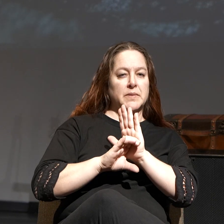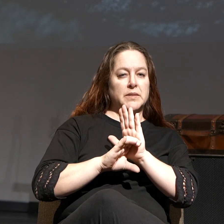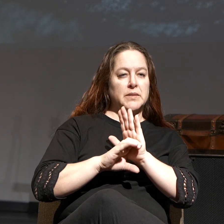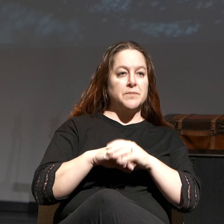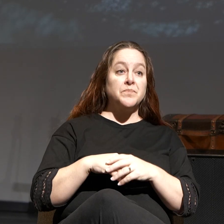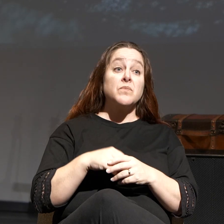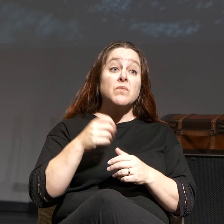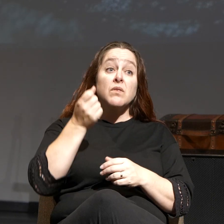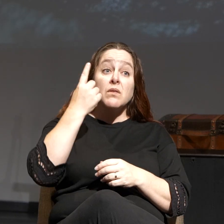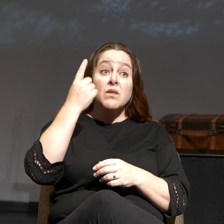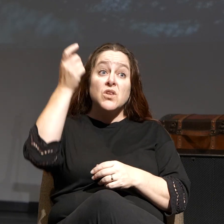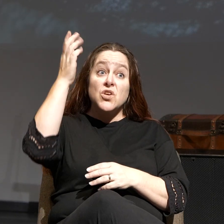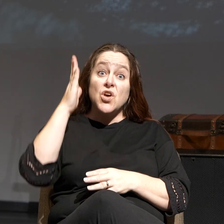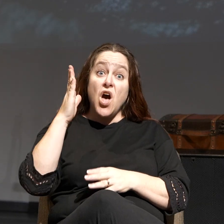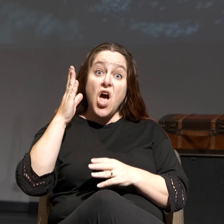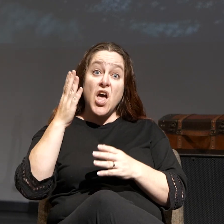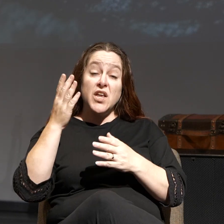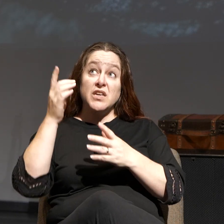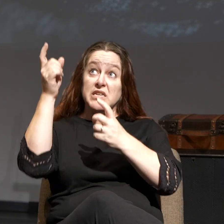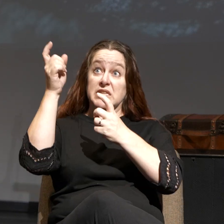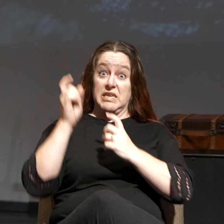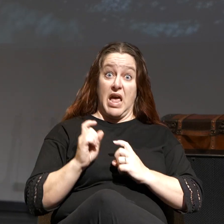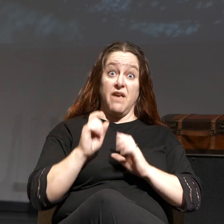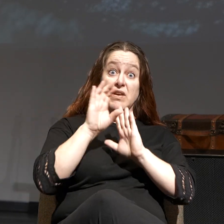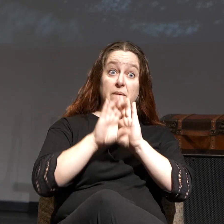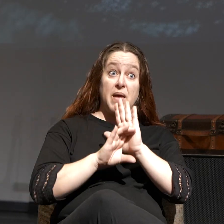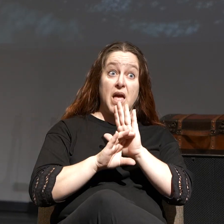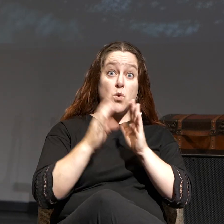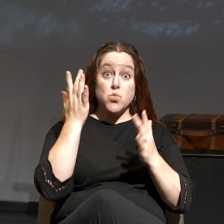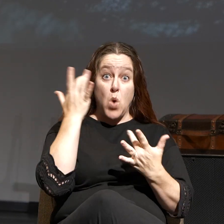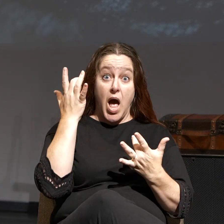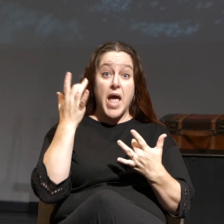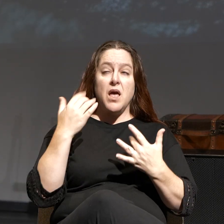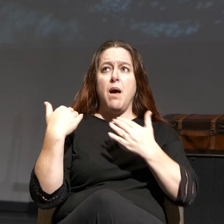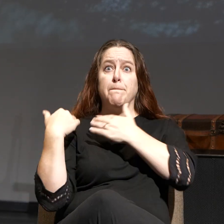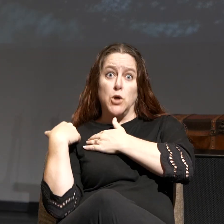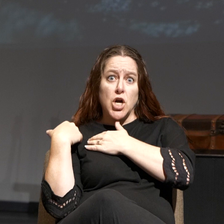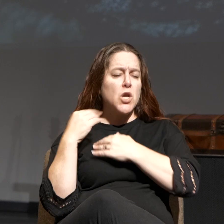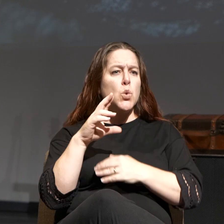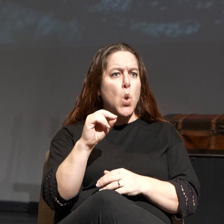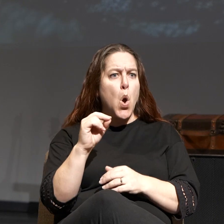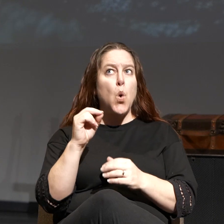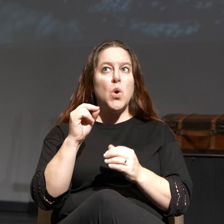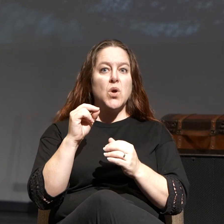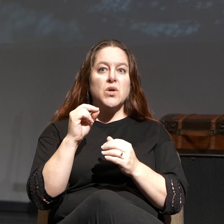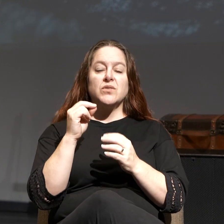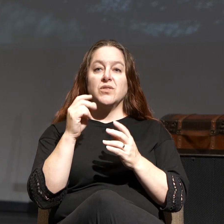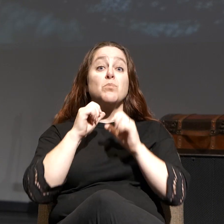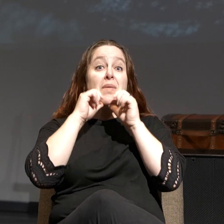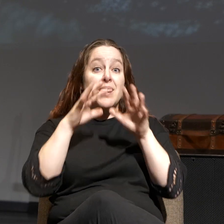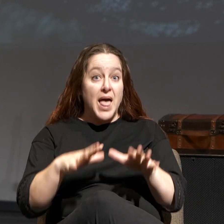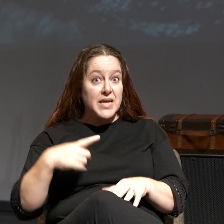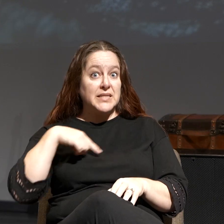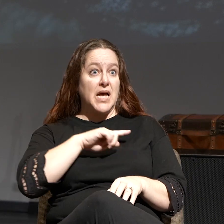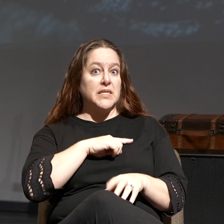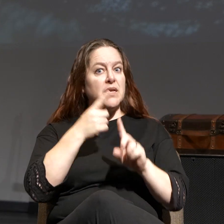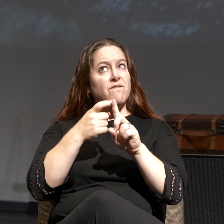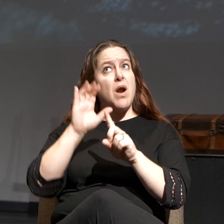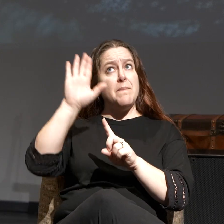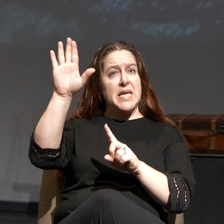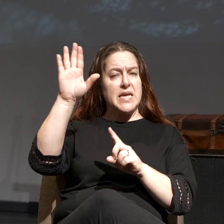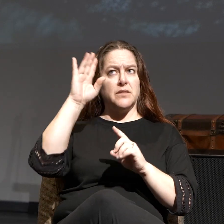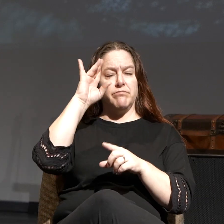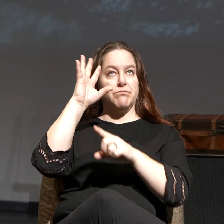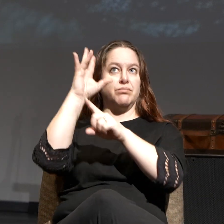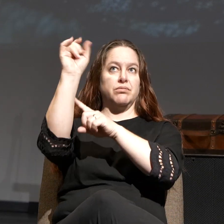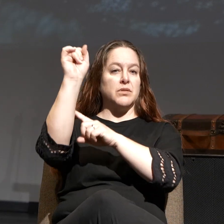not to burden us, but to bless us. They come to us out of his perfect love and infinite wisdom. Now, you don't obey